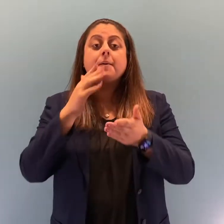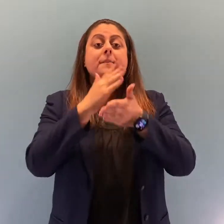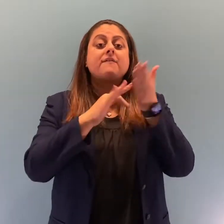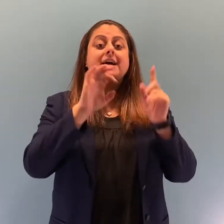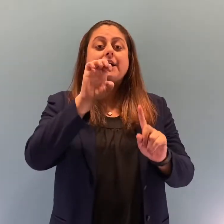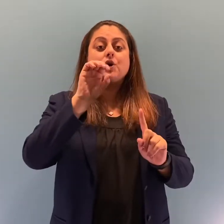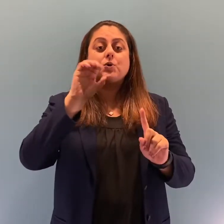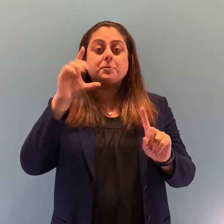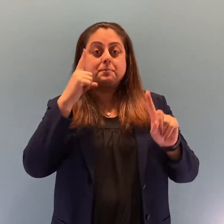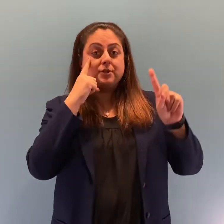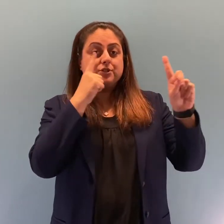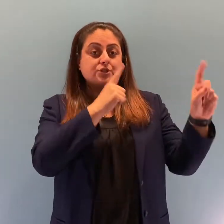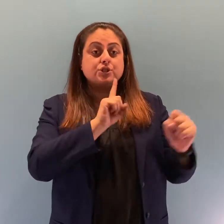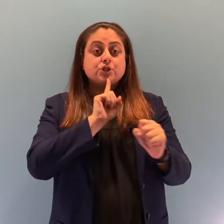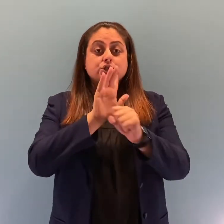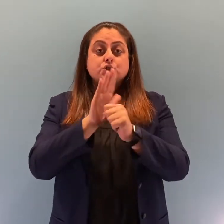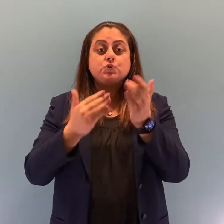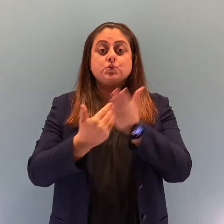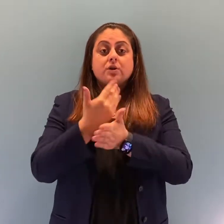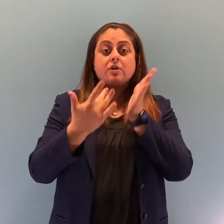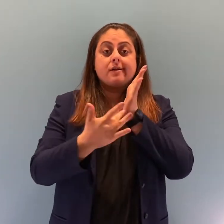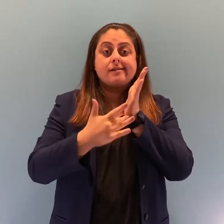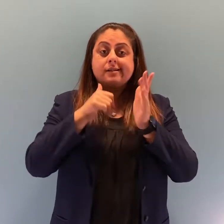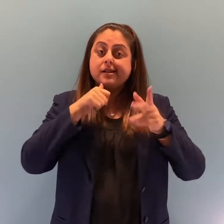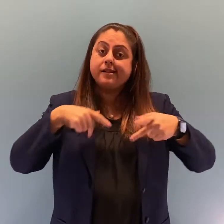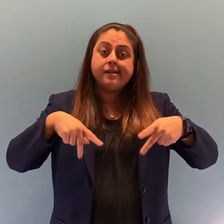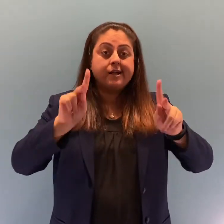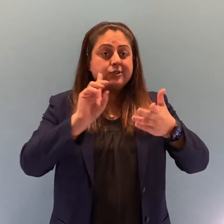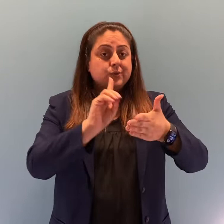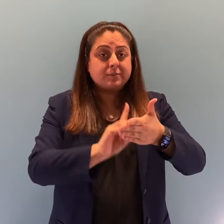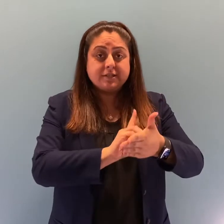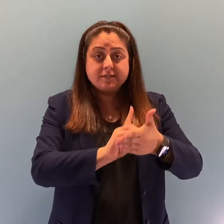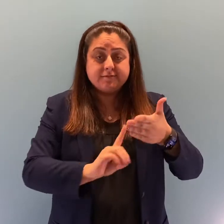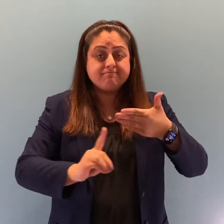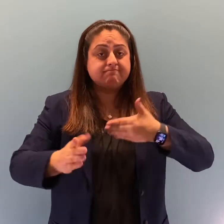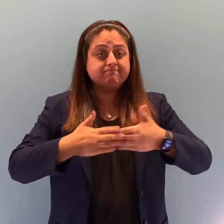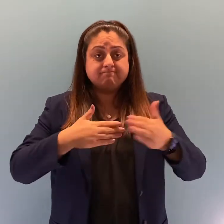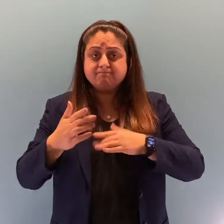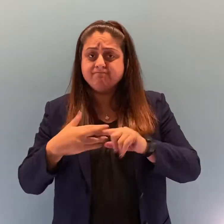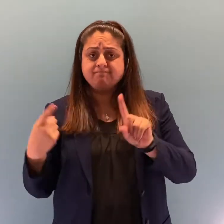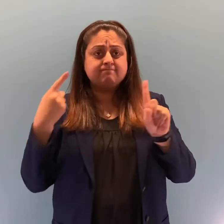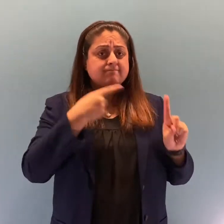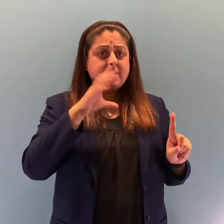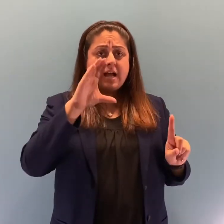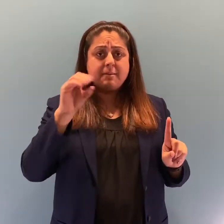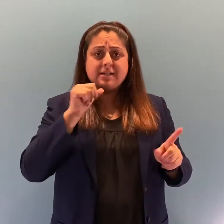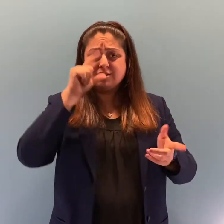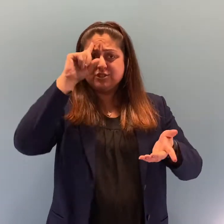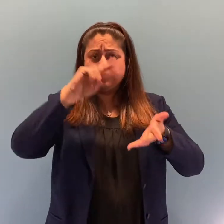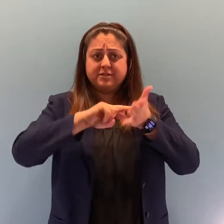EEOC's mission is to ensure that these systems do not become a high-tech pathway to discrimination, whether it's intentional or not.